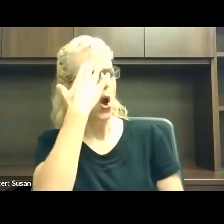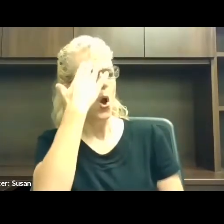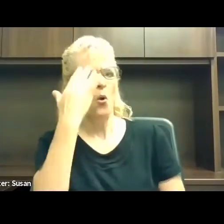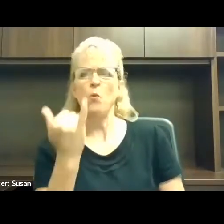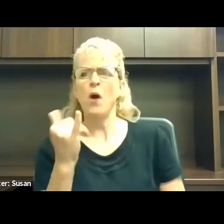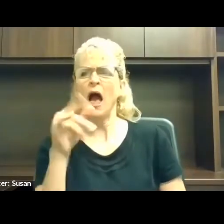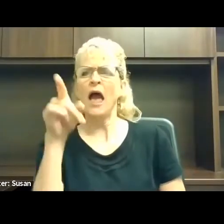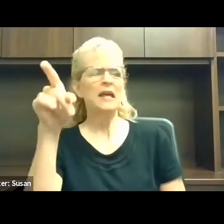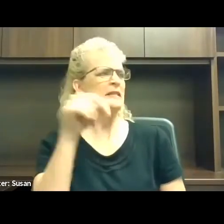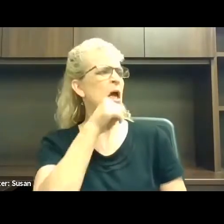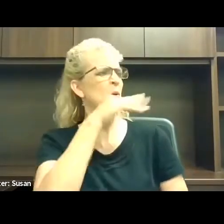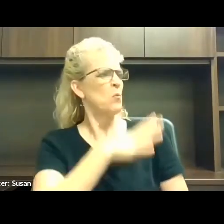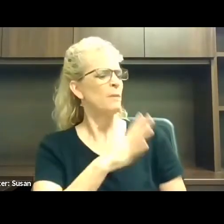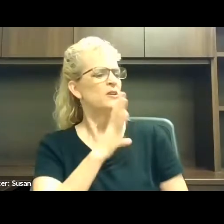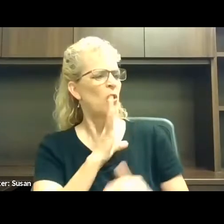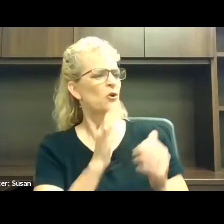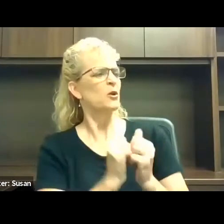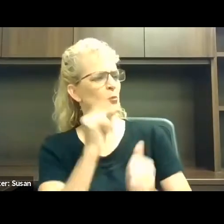to you that way?